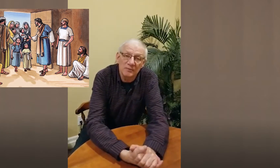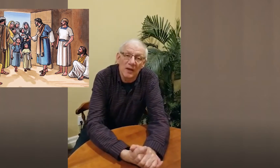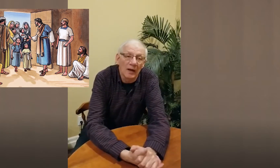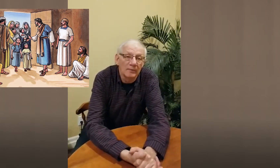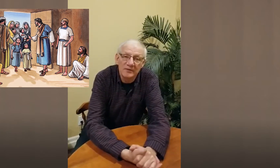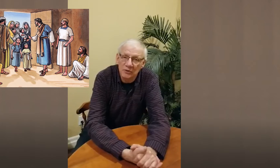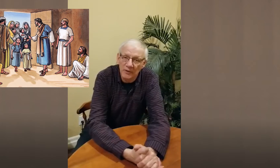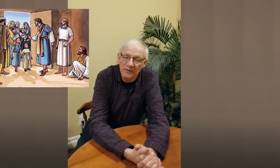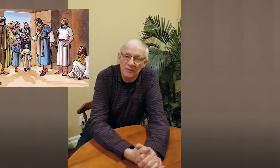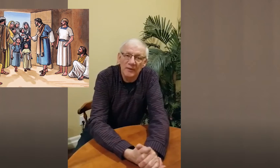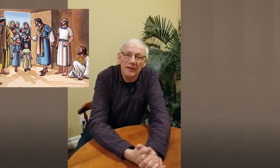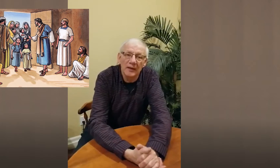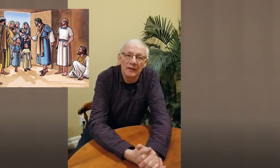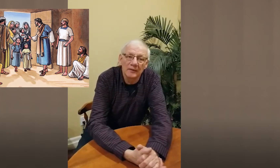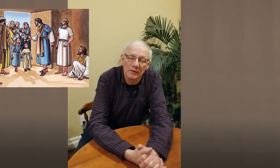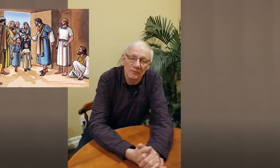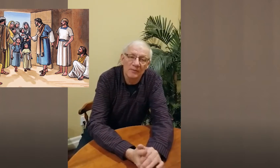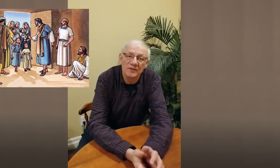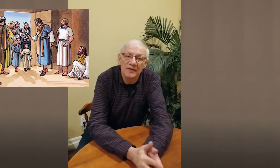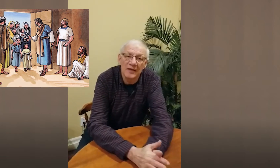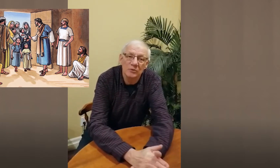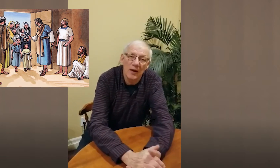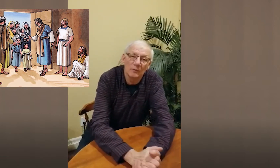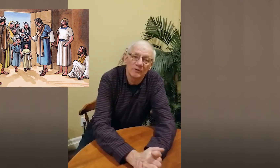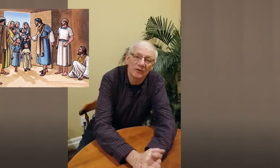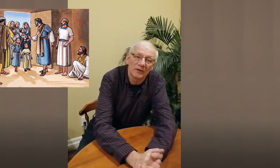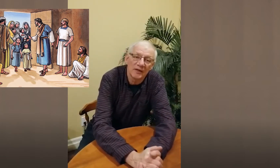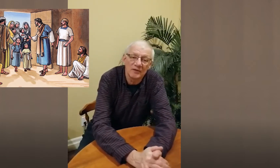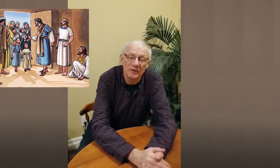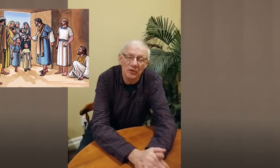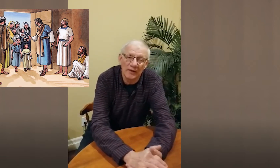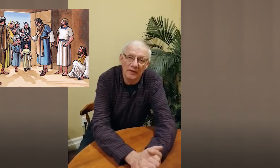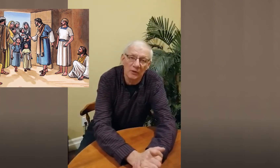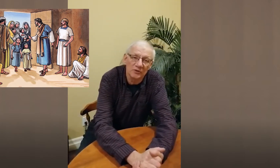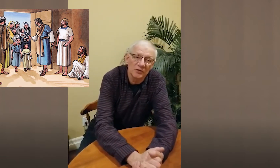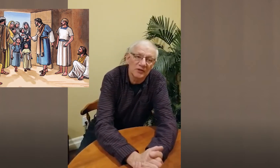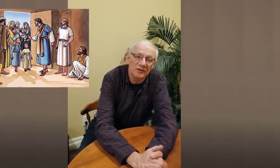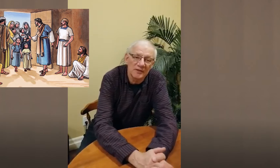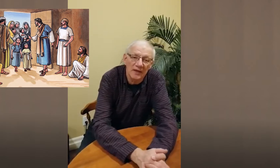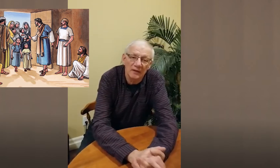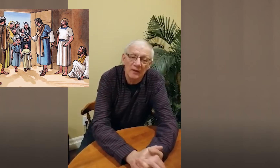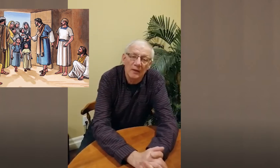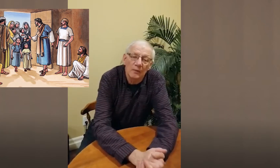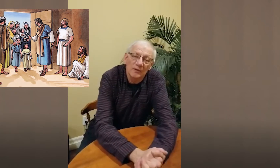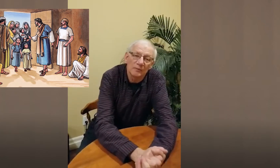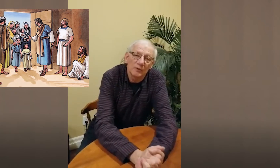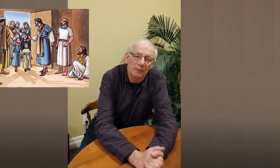uh busy doing something and there's moms and dads around with their little kids and they're trying to get close to jesus and what the what the